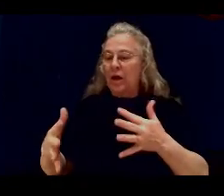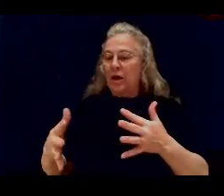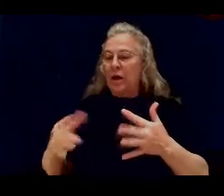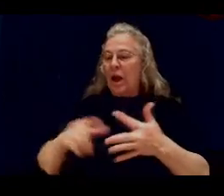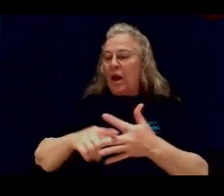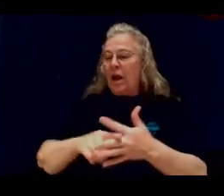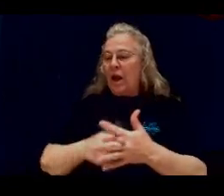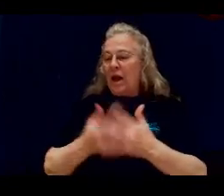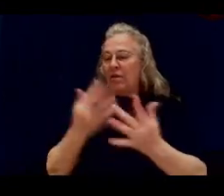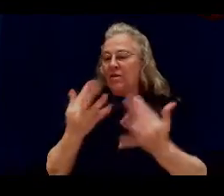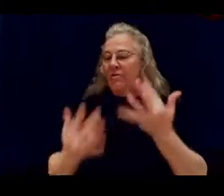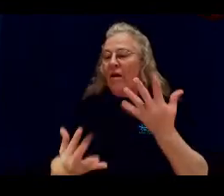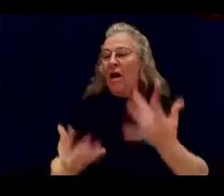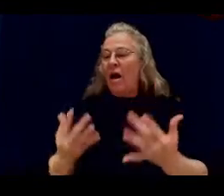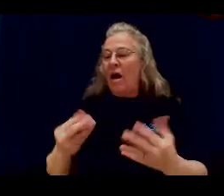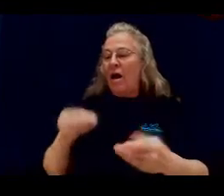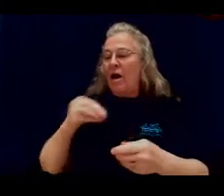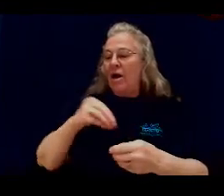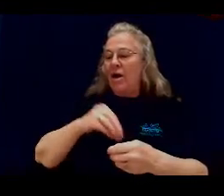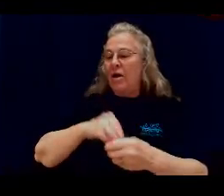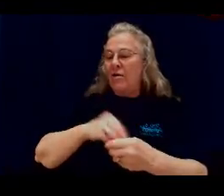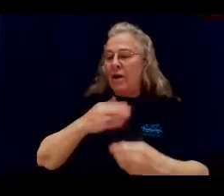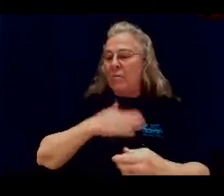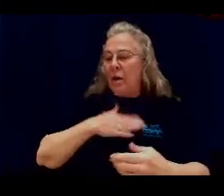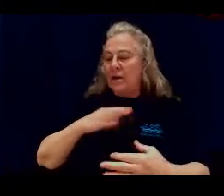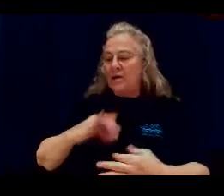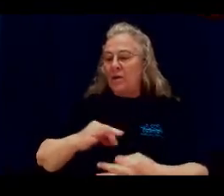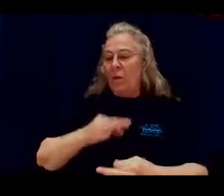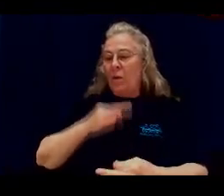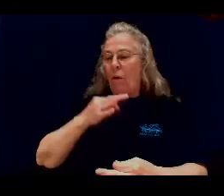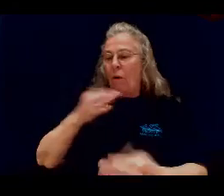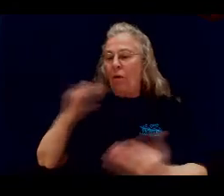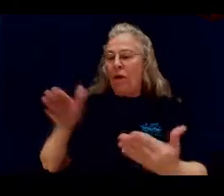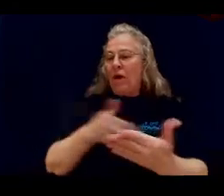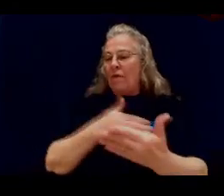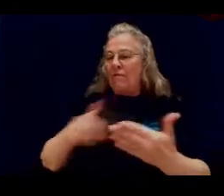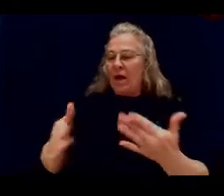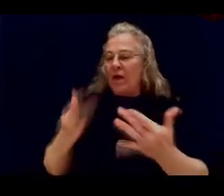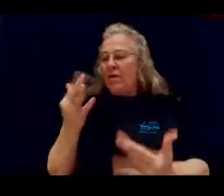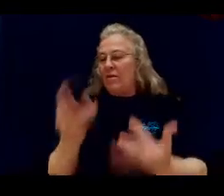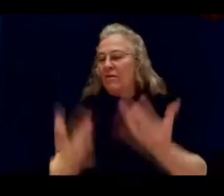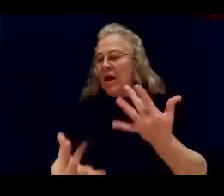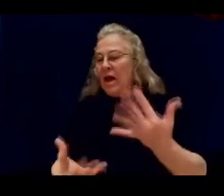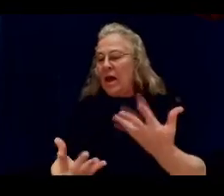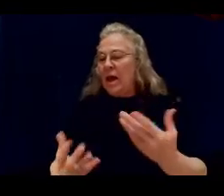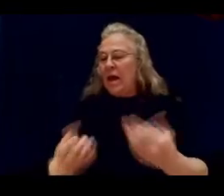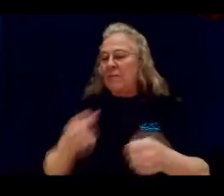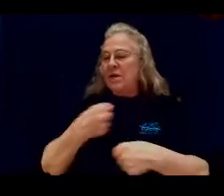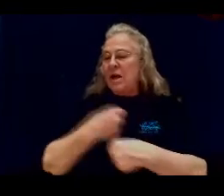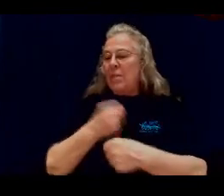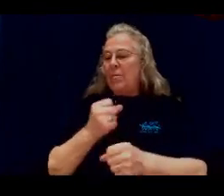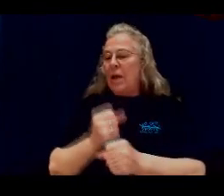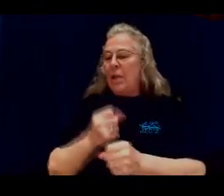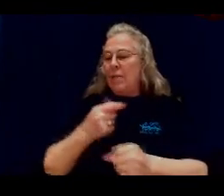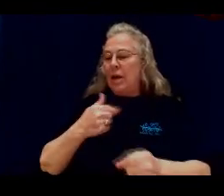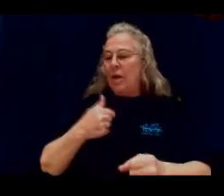Light the fire in my heart again. Then the flames make me